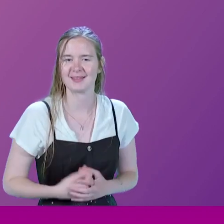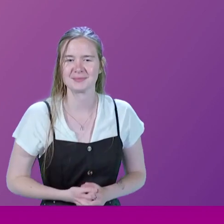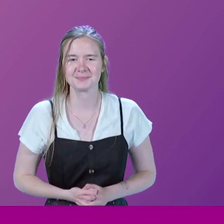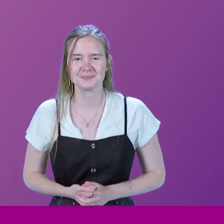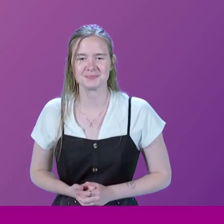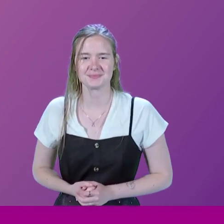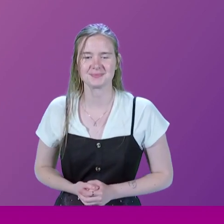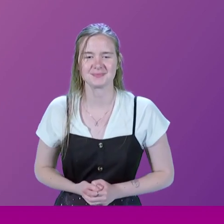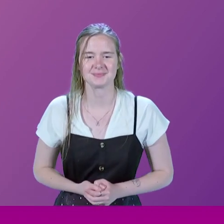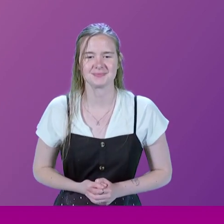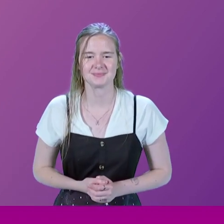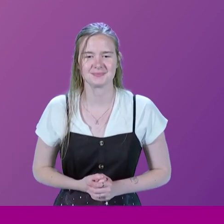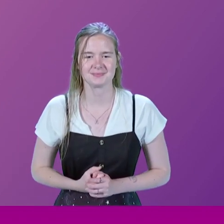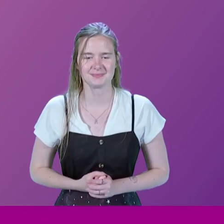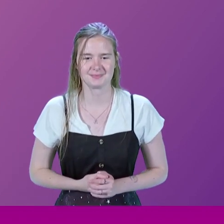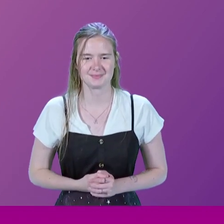icon.